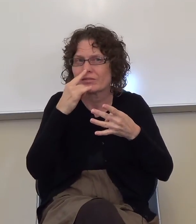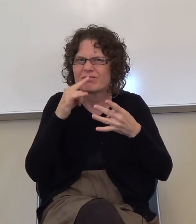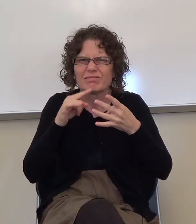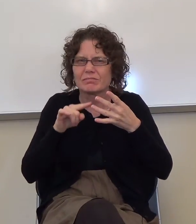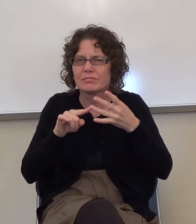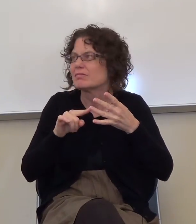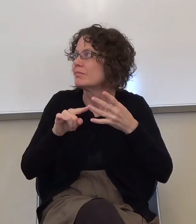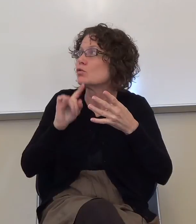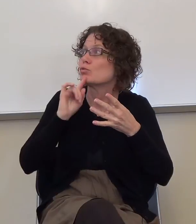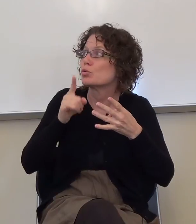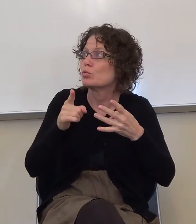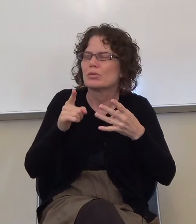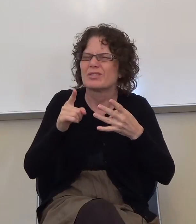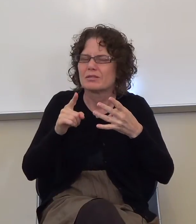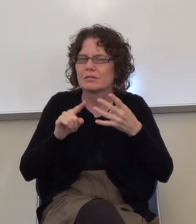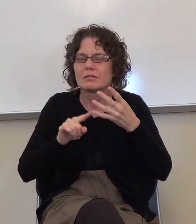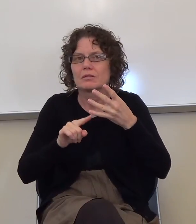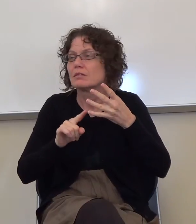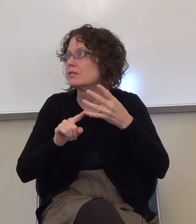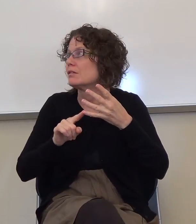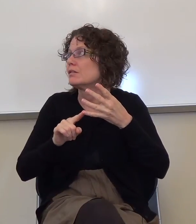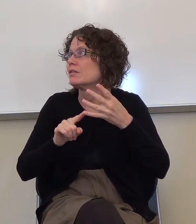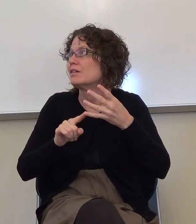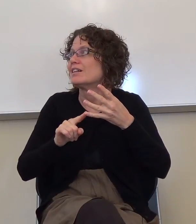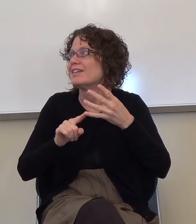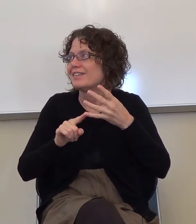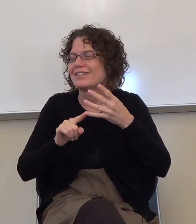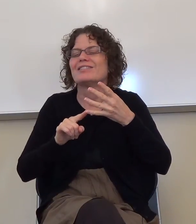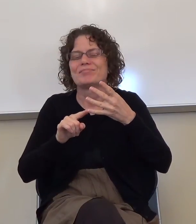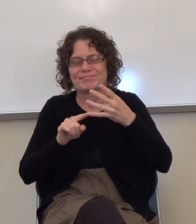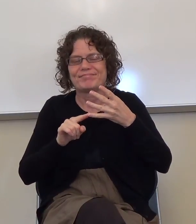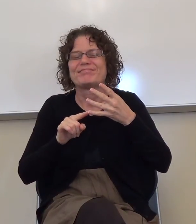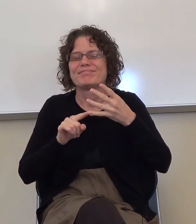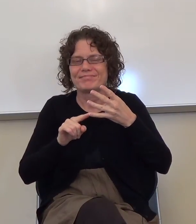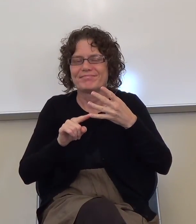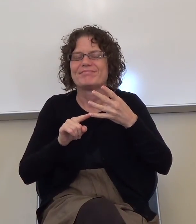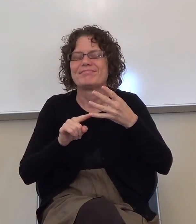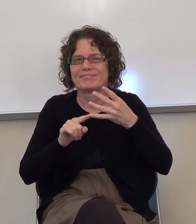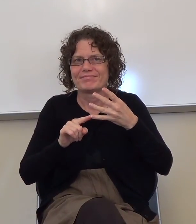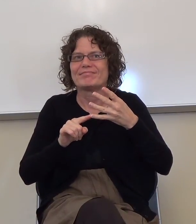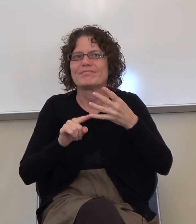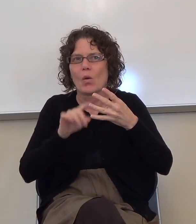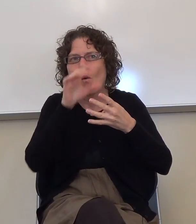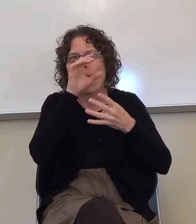No. No. This is the opposite of old-fashioned.